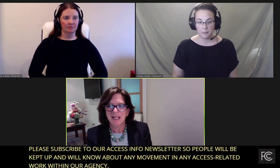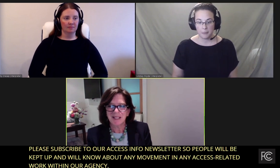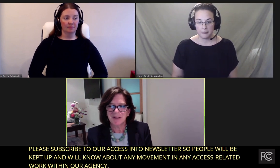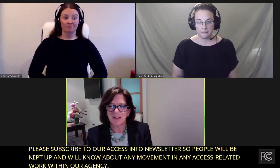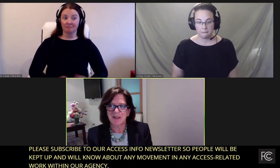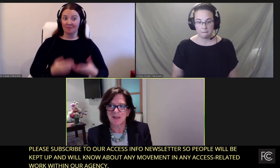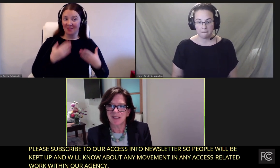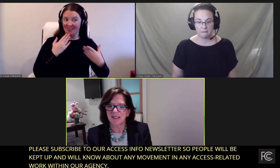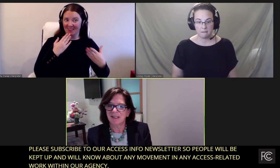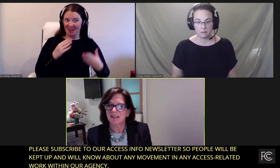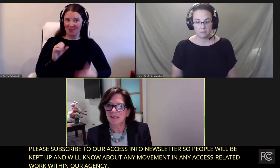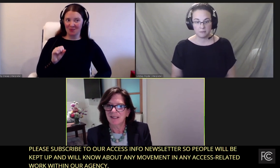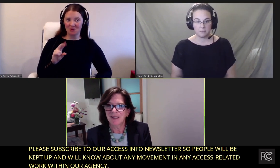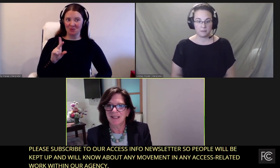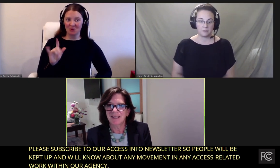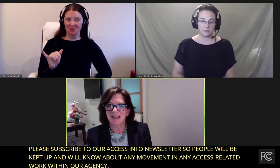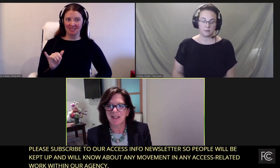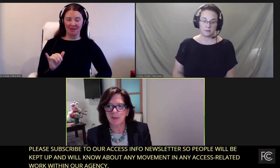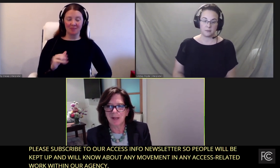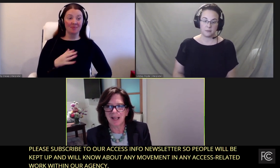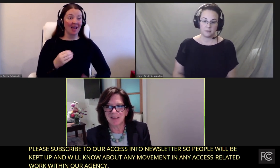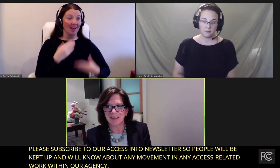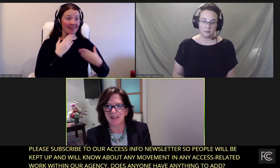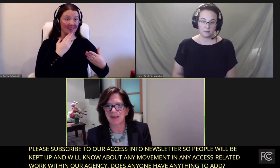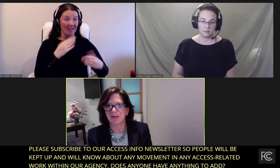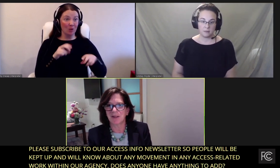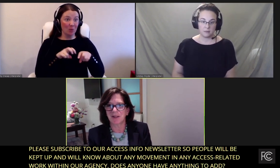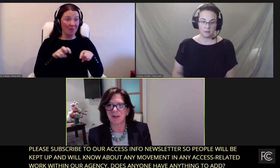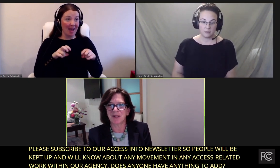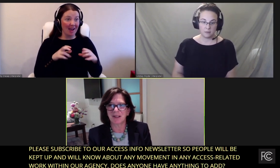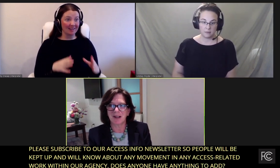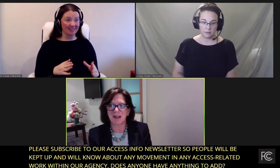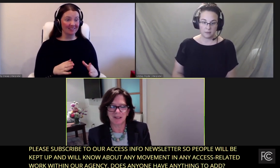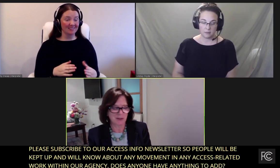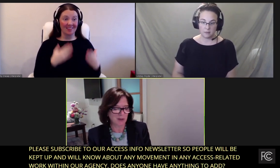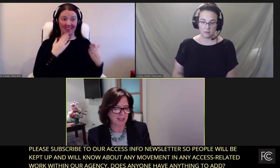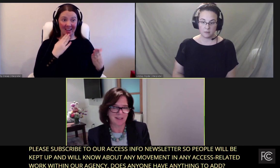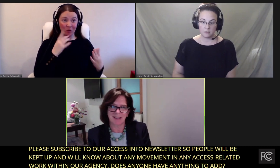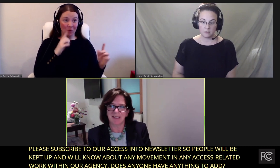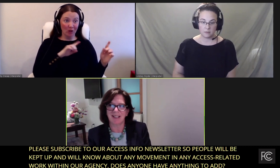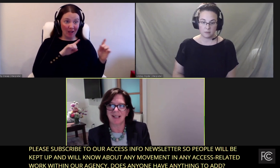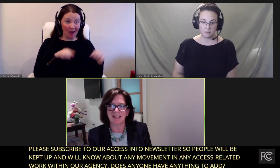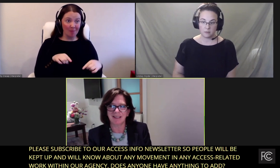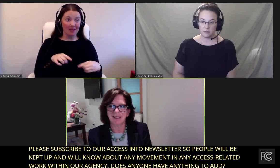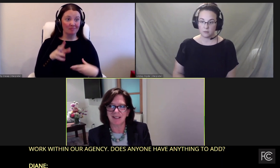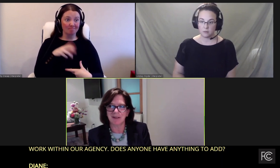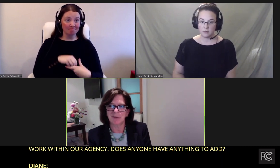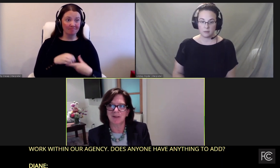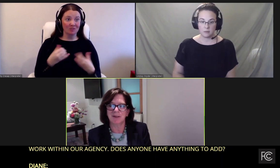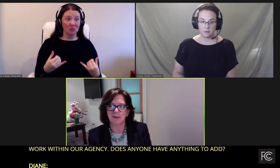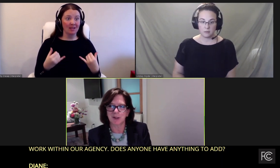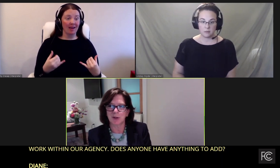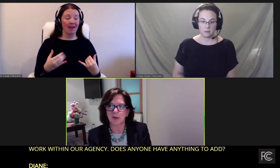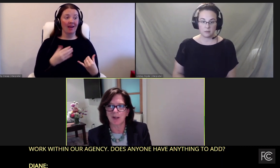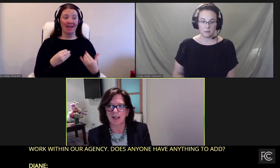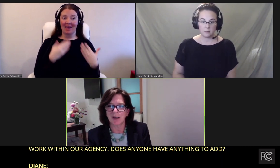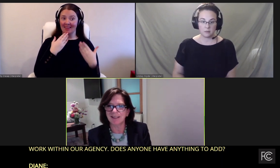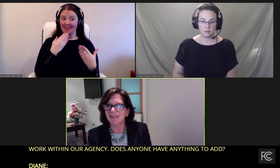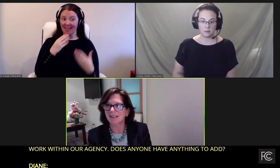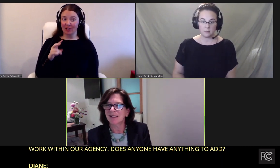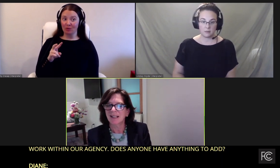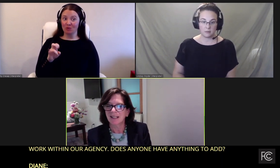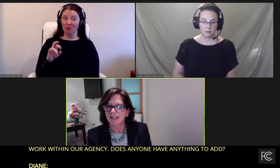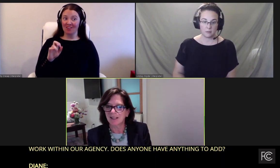Well, thank you, Susie. And thank you, panelists, for coming and joining us today. And thank you to the virtual